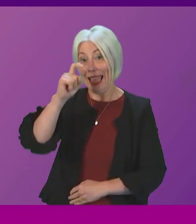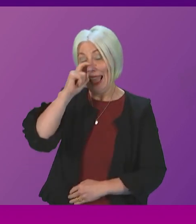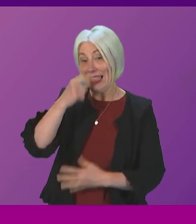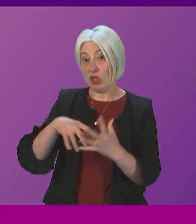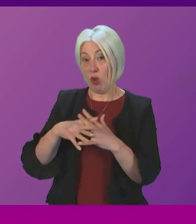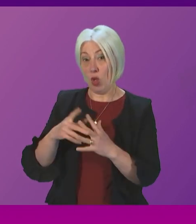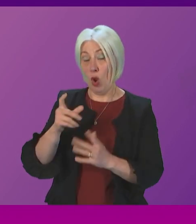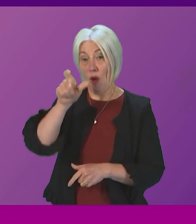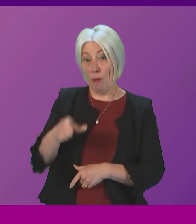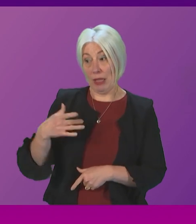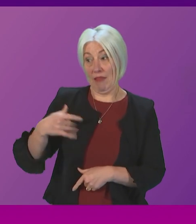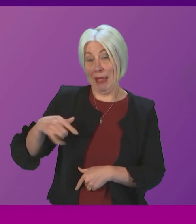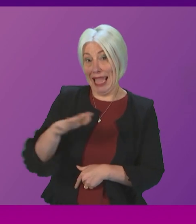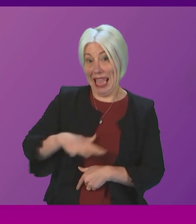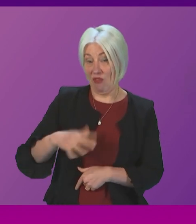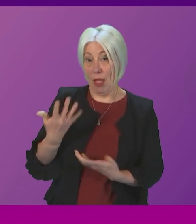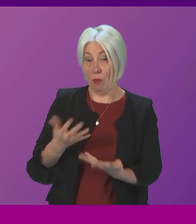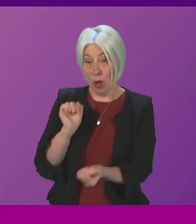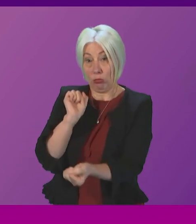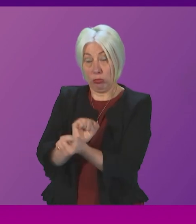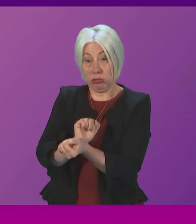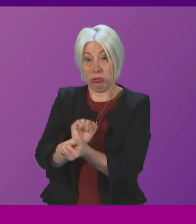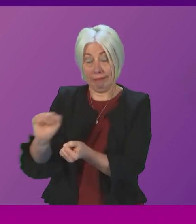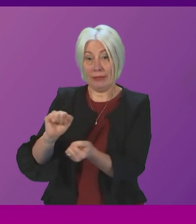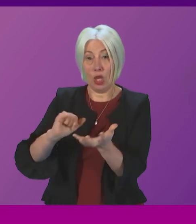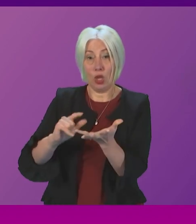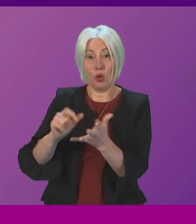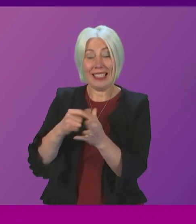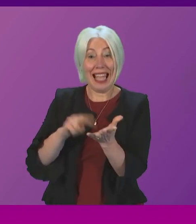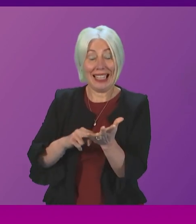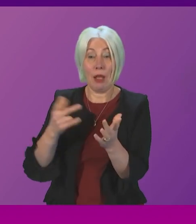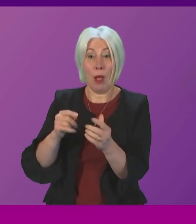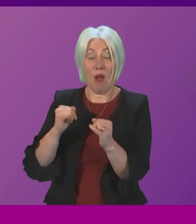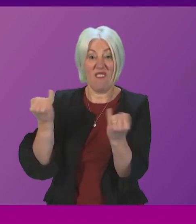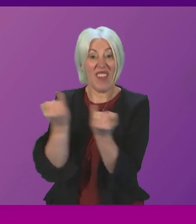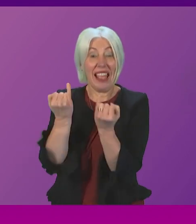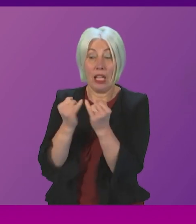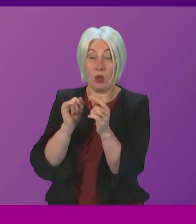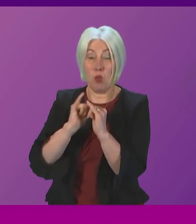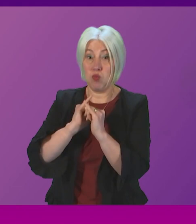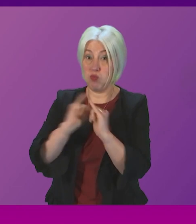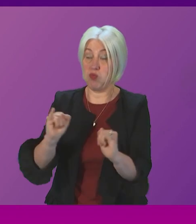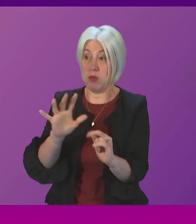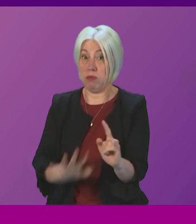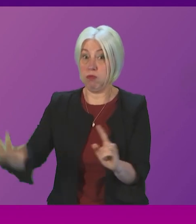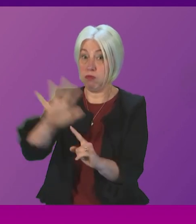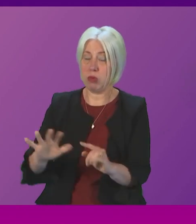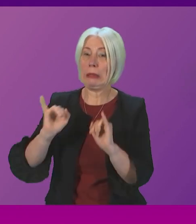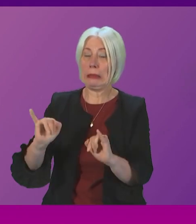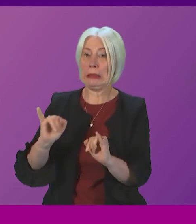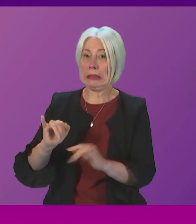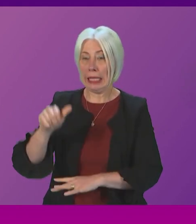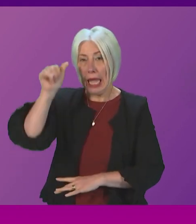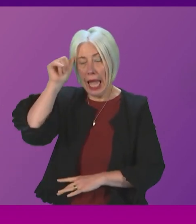of Glasgow Kelvin is currently trapped in Khartoum as violence worsens across the region I understand that the